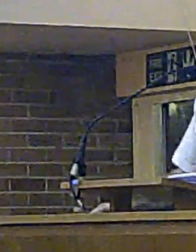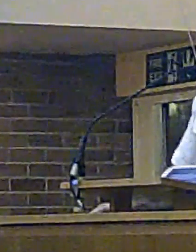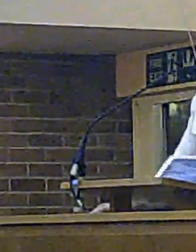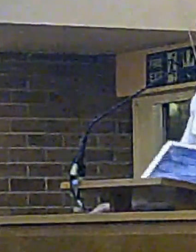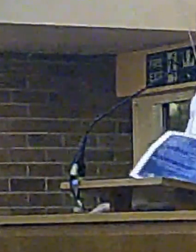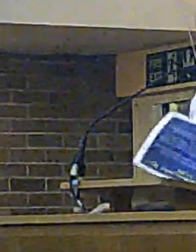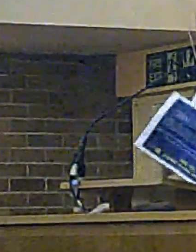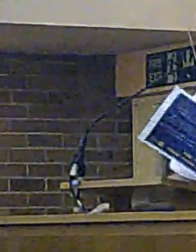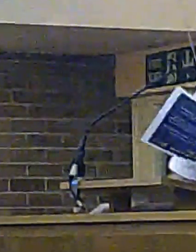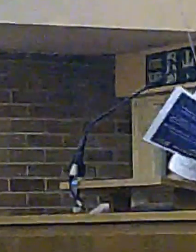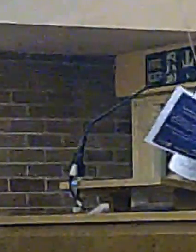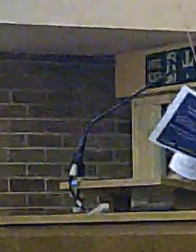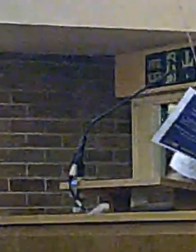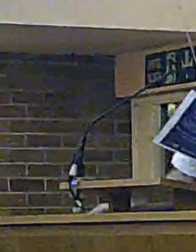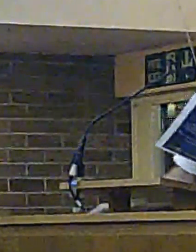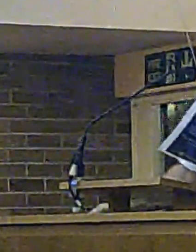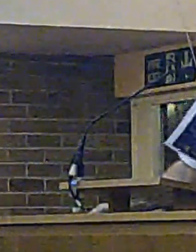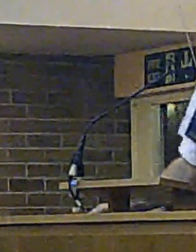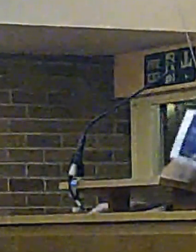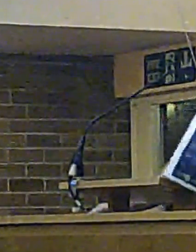Move the slide on, please, Mickey.